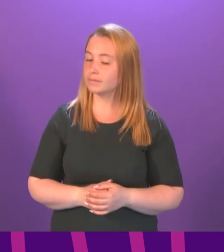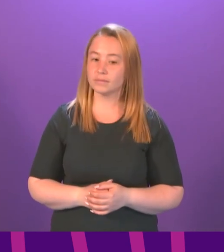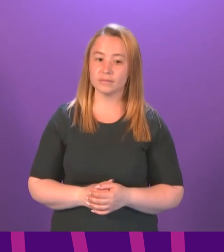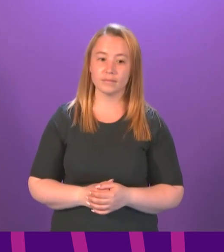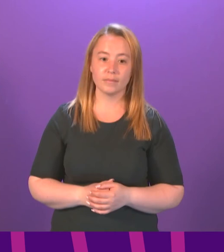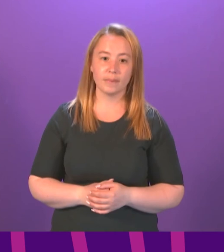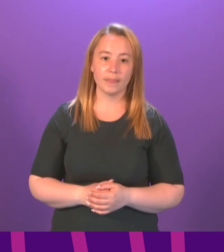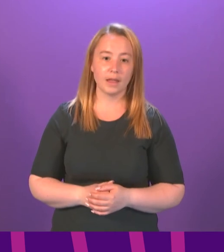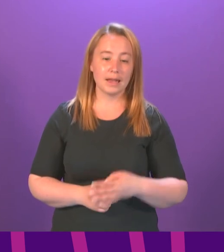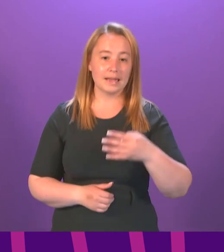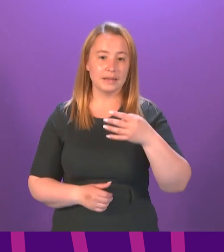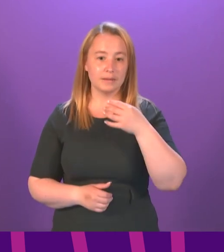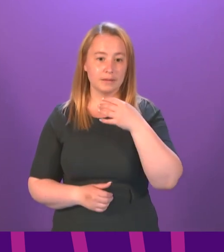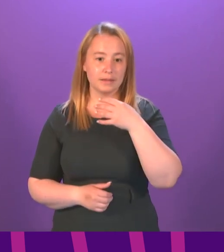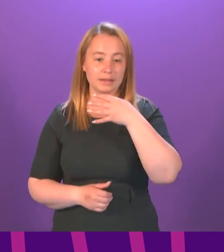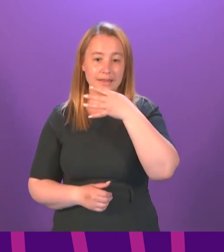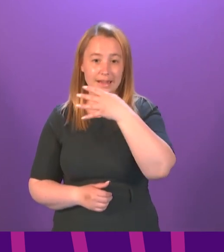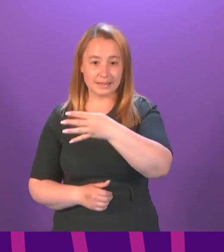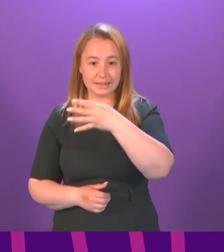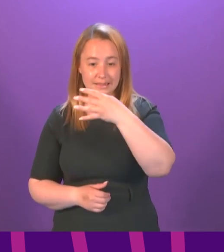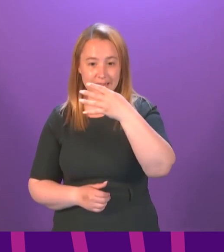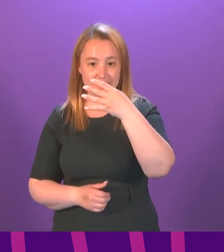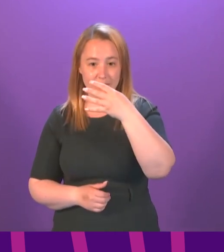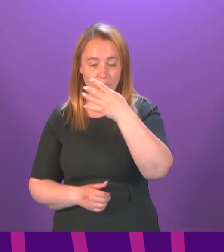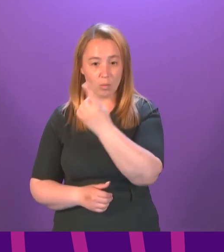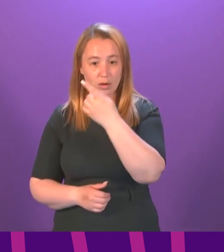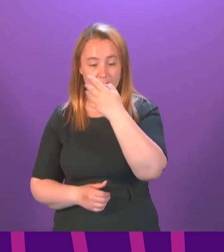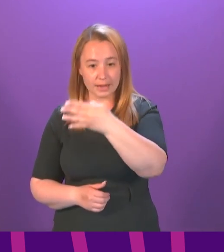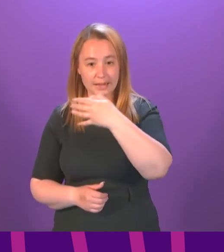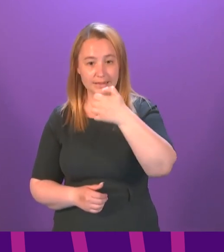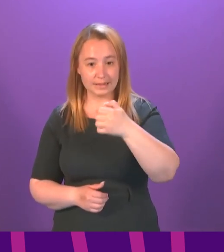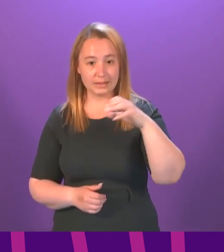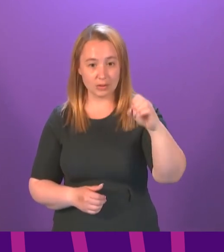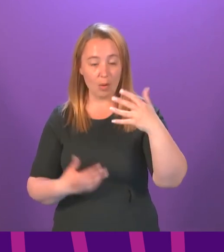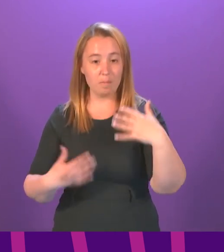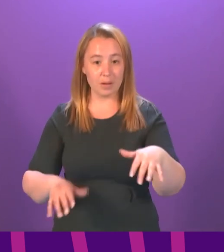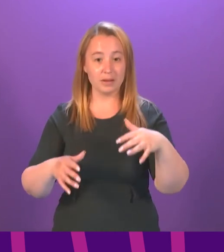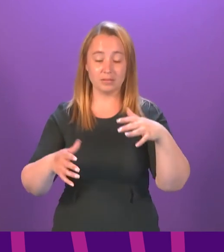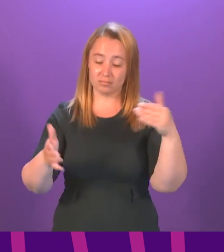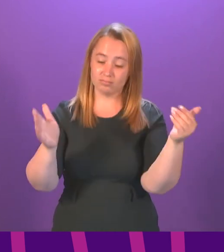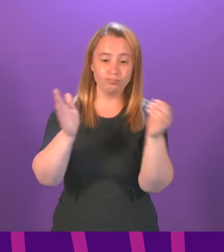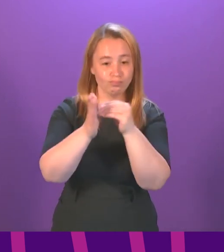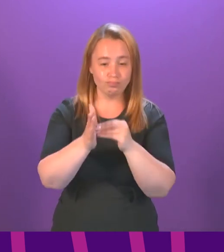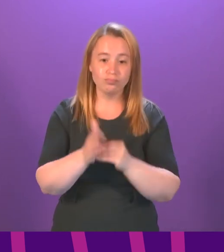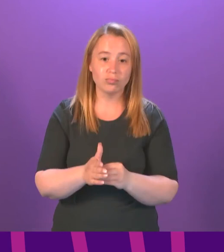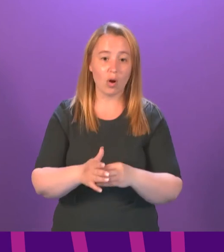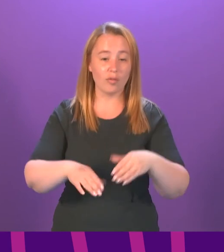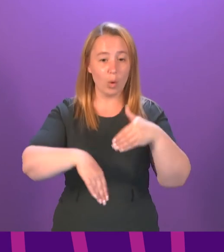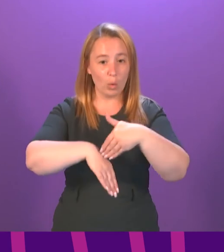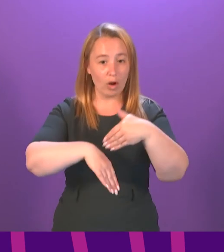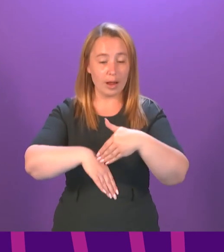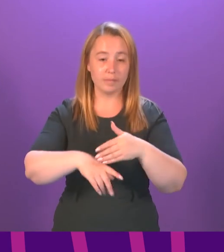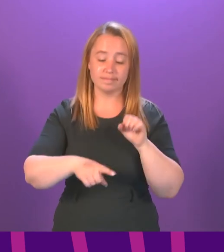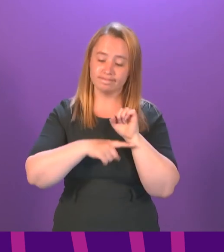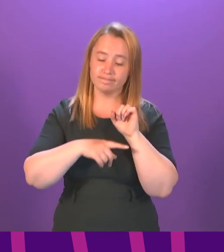A total of 1966 online child sexual abuse crimes were logged by Police Scotland. It is 25%